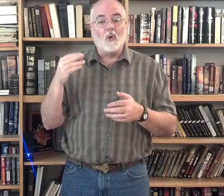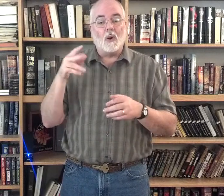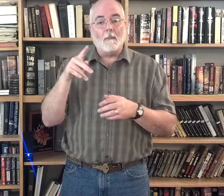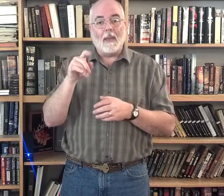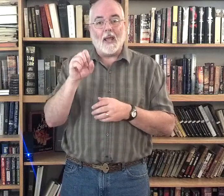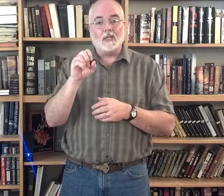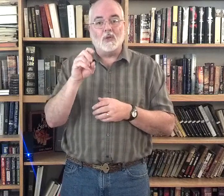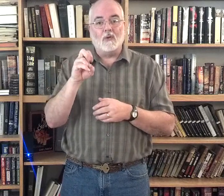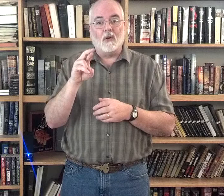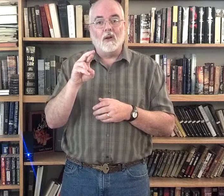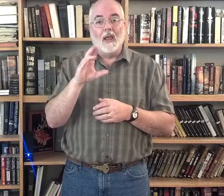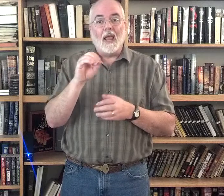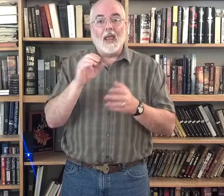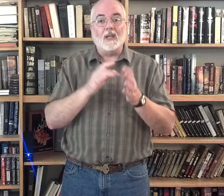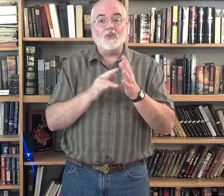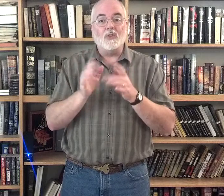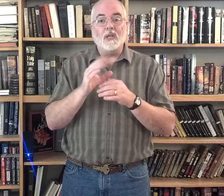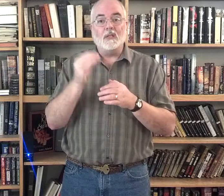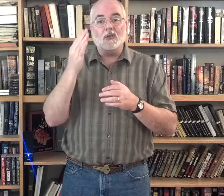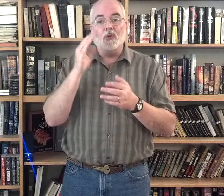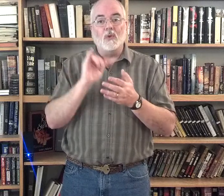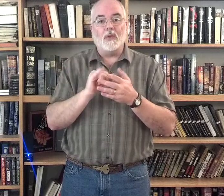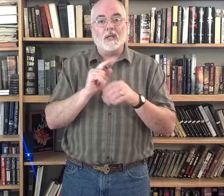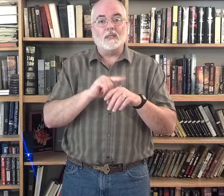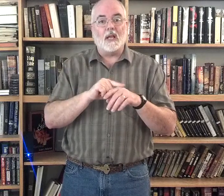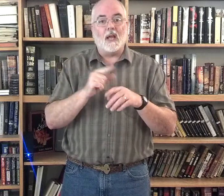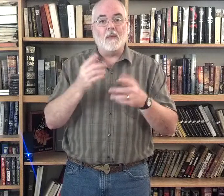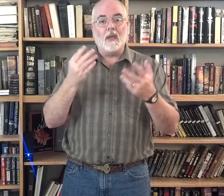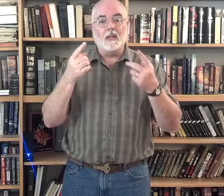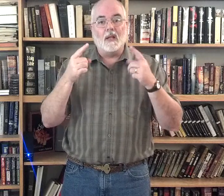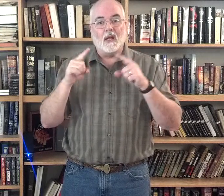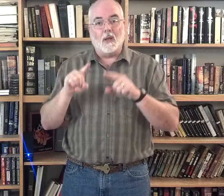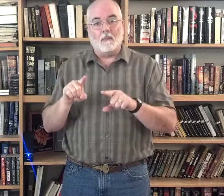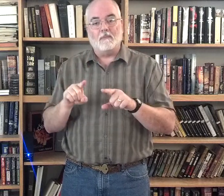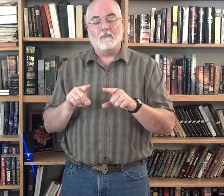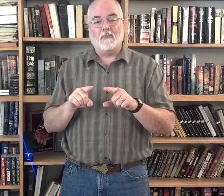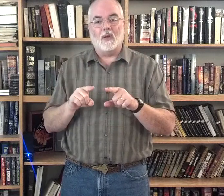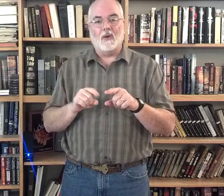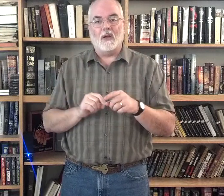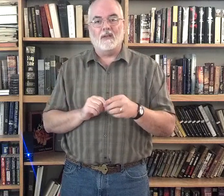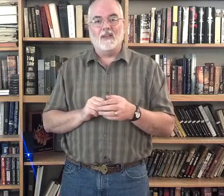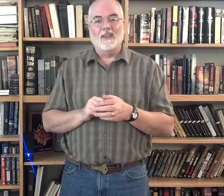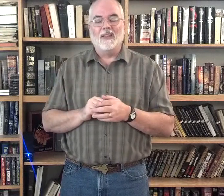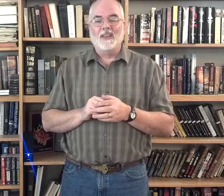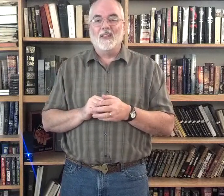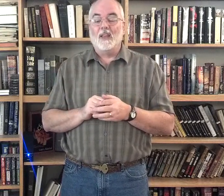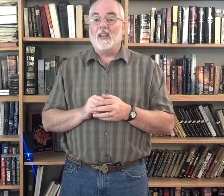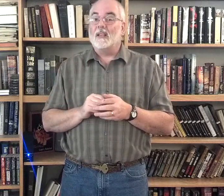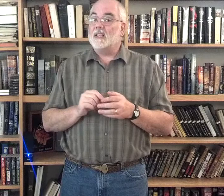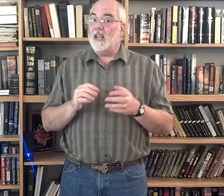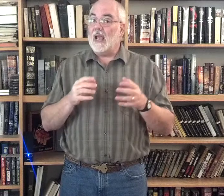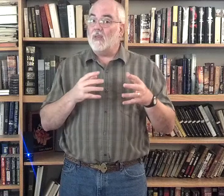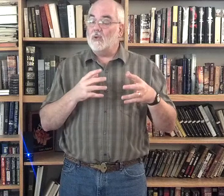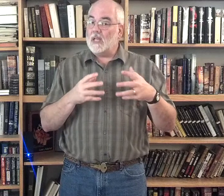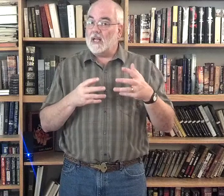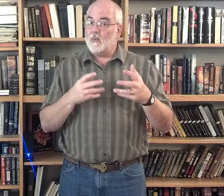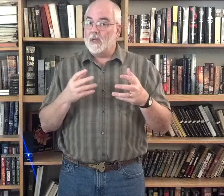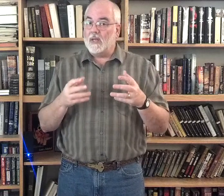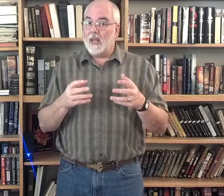Passover, and Jesus knew that his time had come. All right? See how those kinds went together?